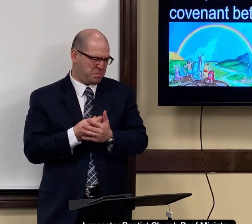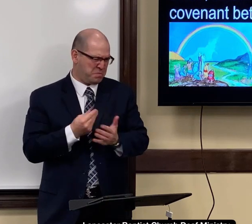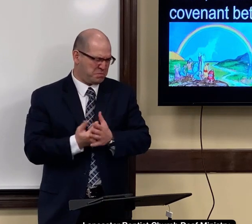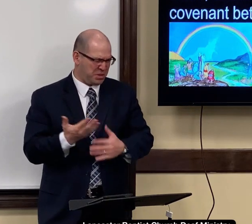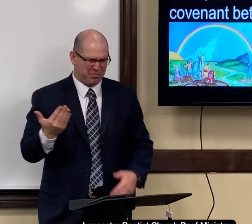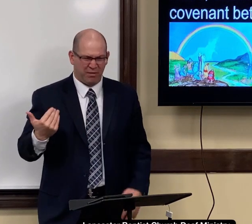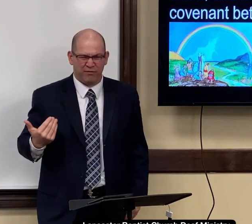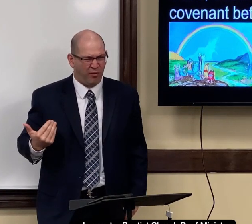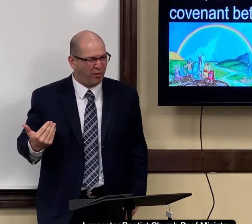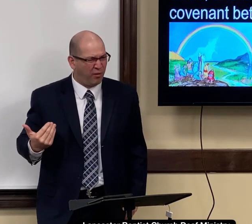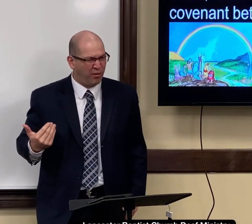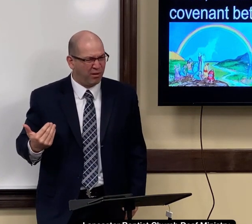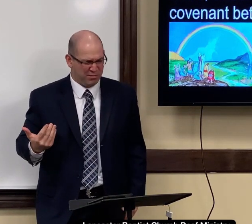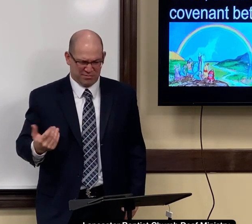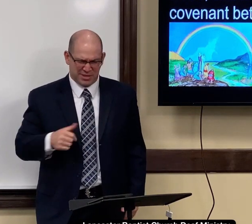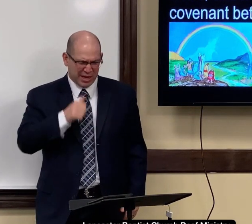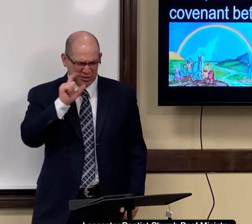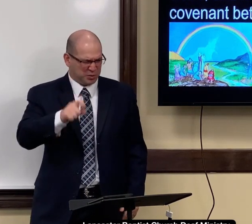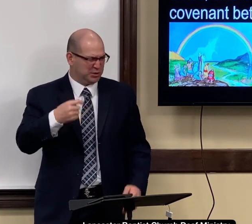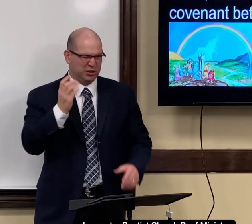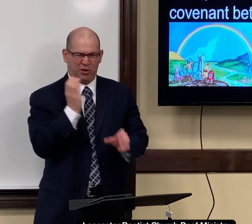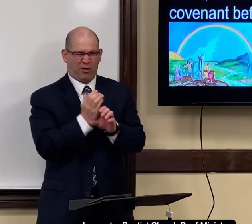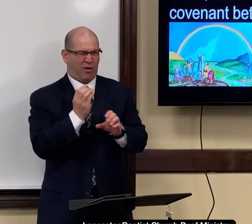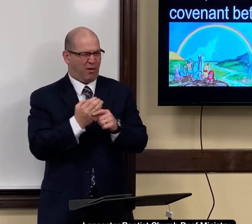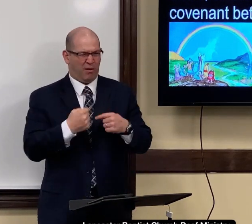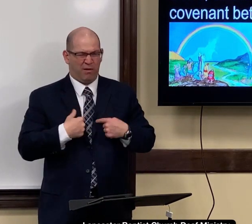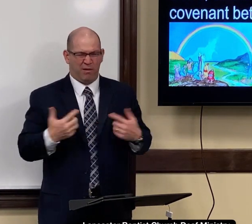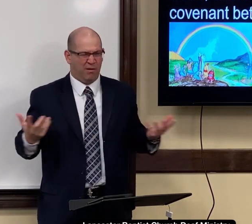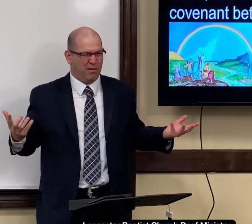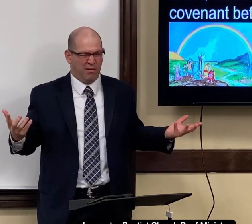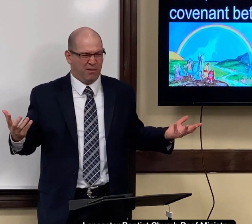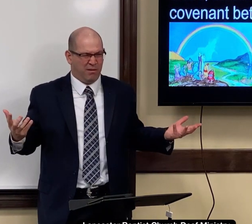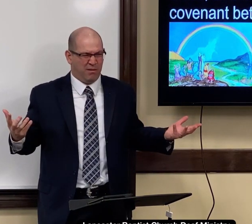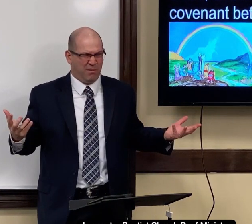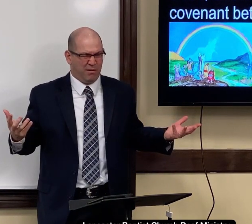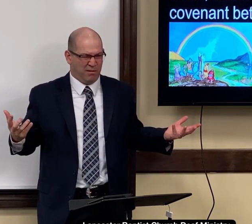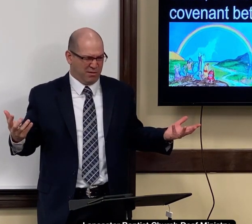never borrowed money before. I don't really need a car.